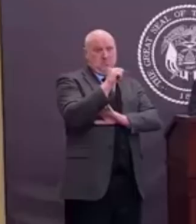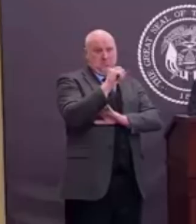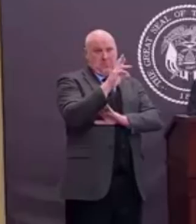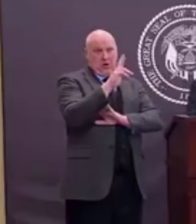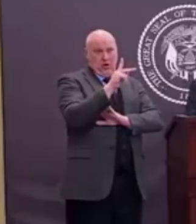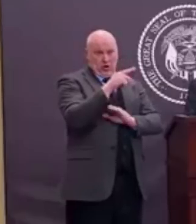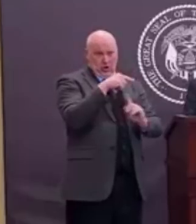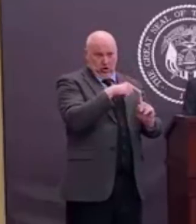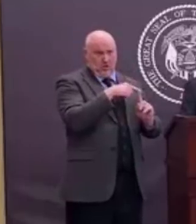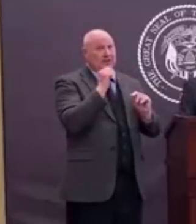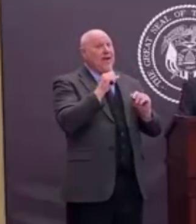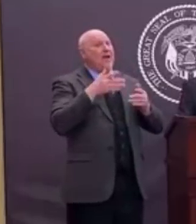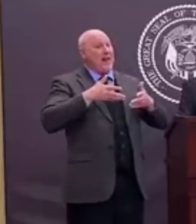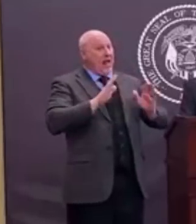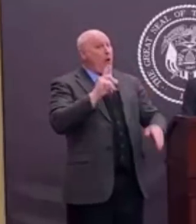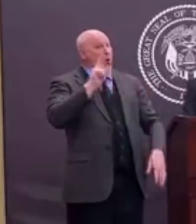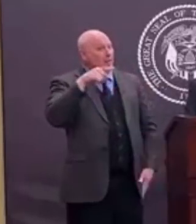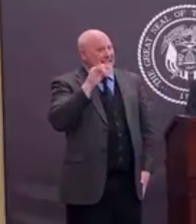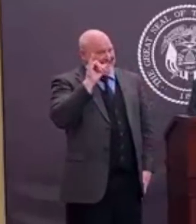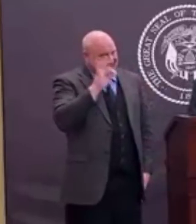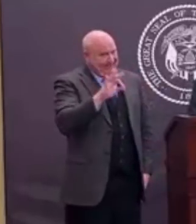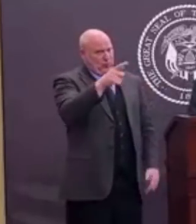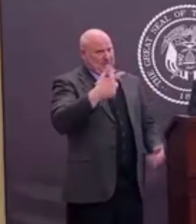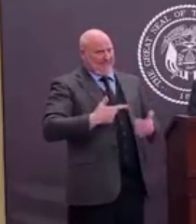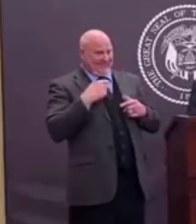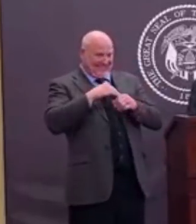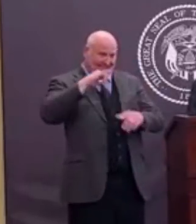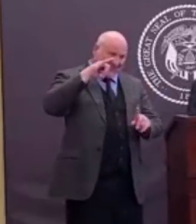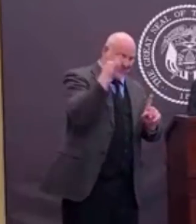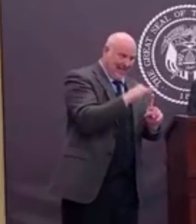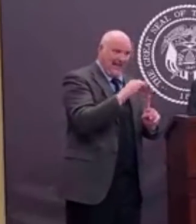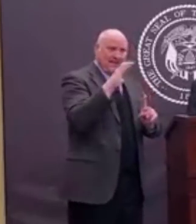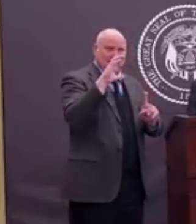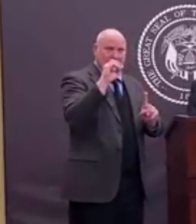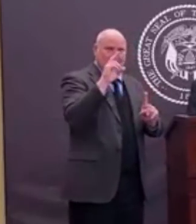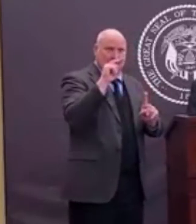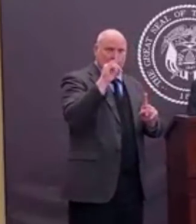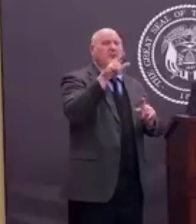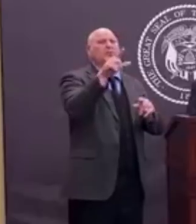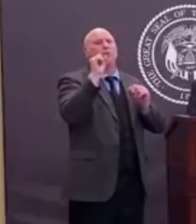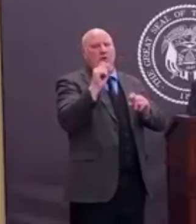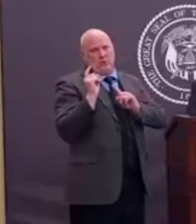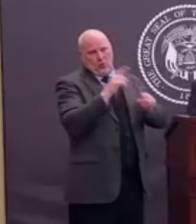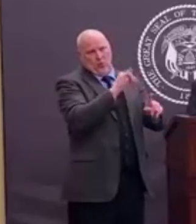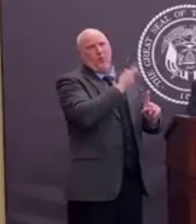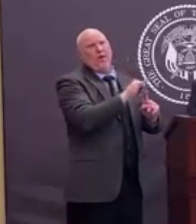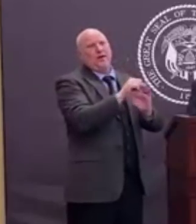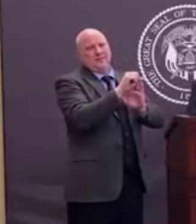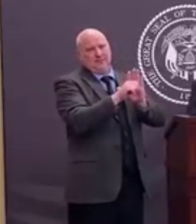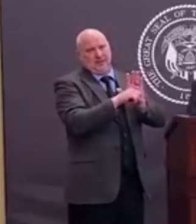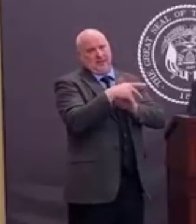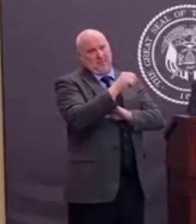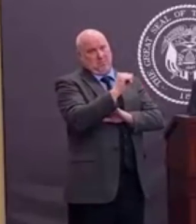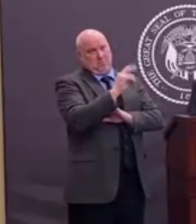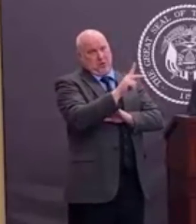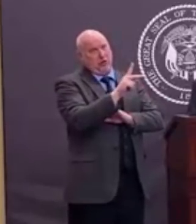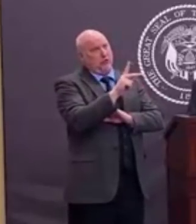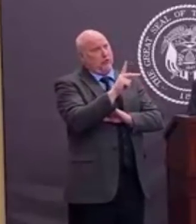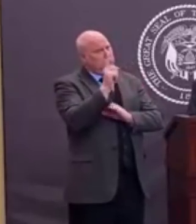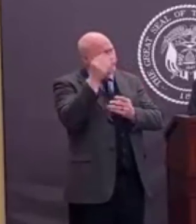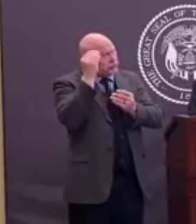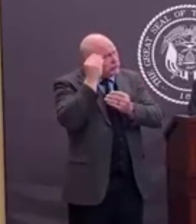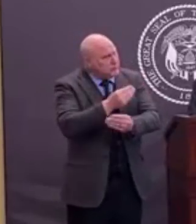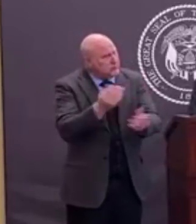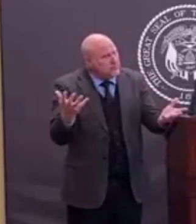So we're going to have some slowdowns there, but that'll help us control the spread of the virus, which is what we're trying to do. And